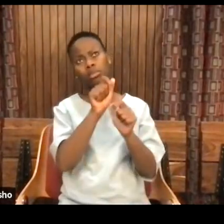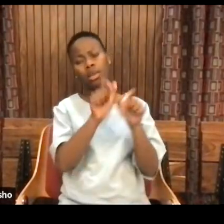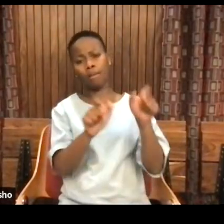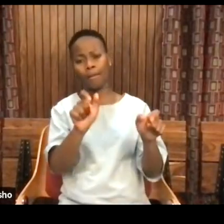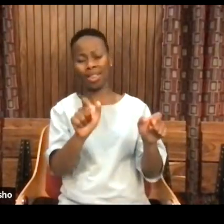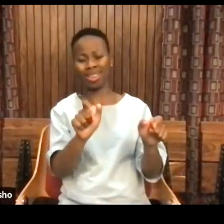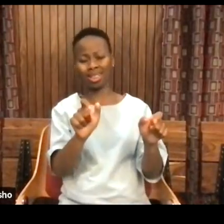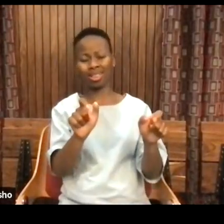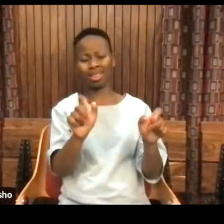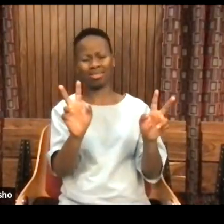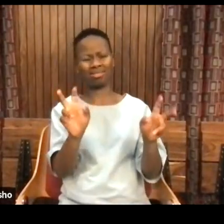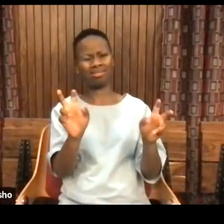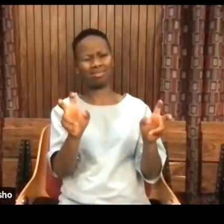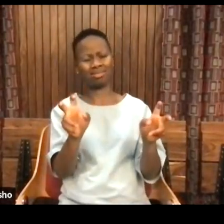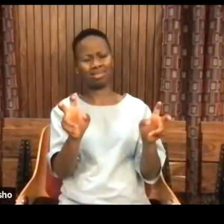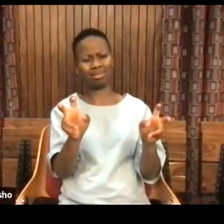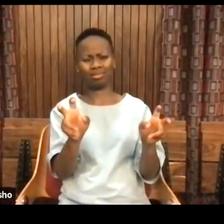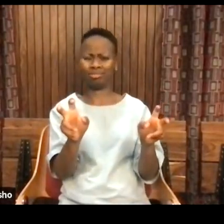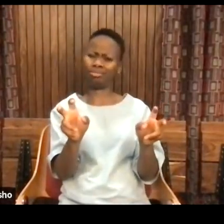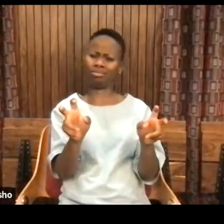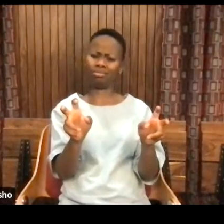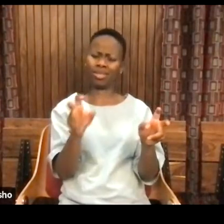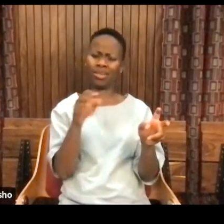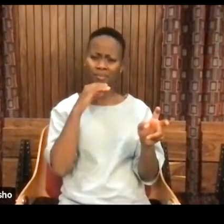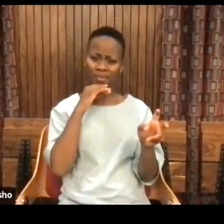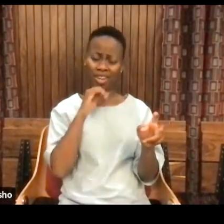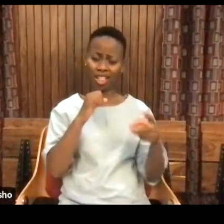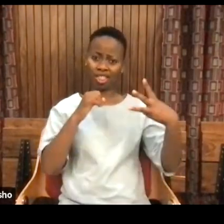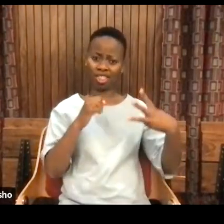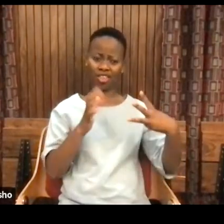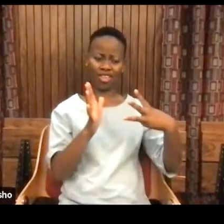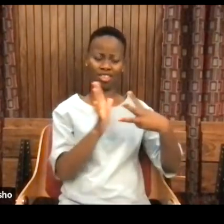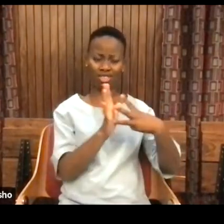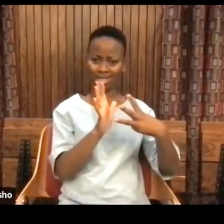So this leads to a third consideration.